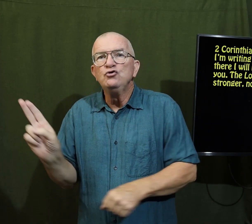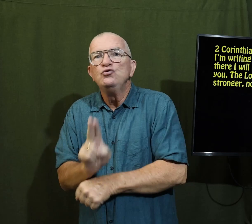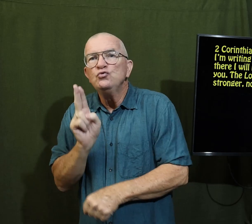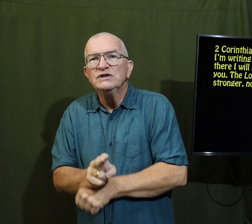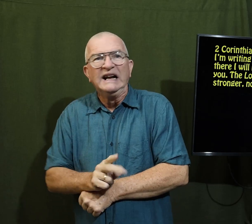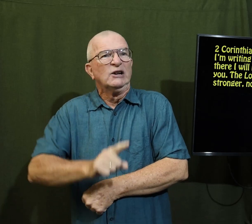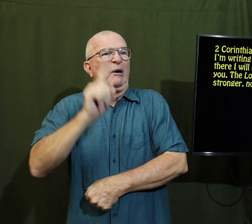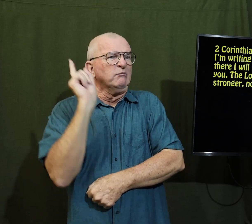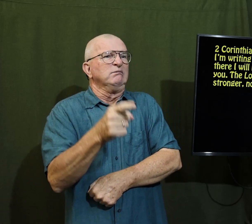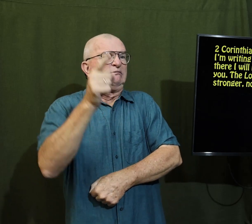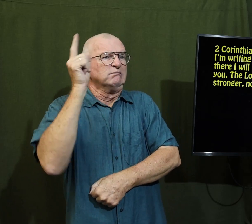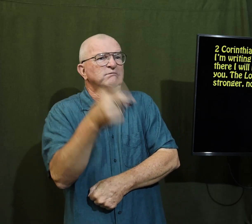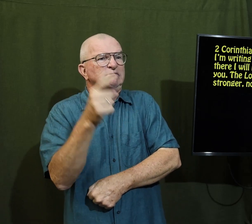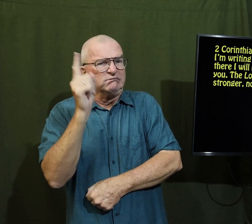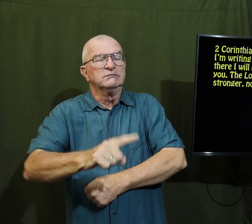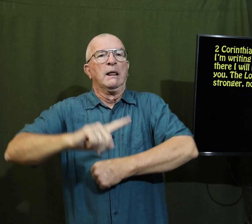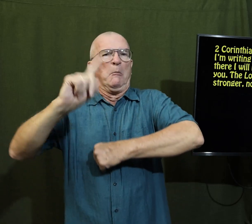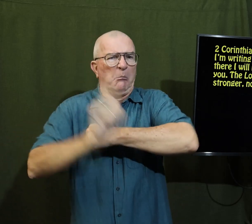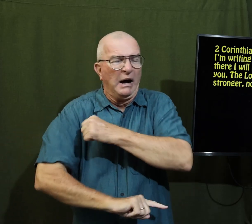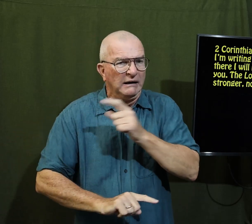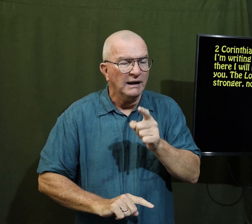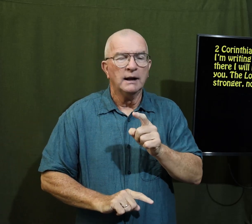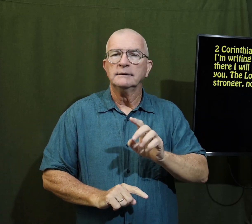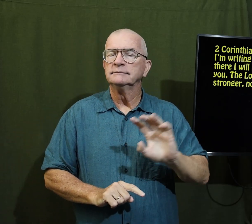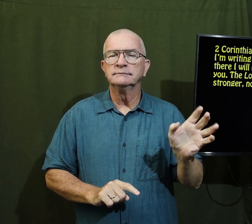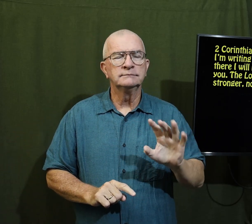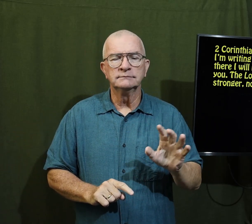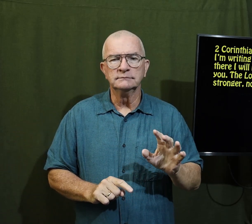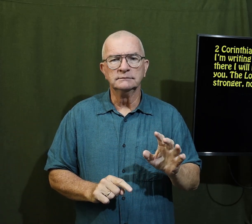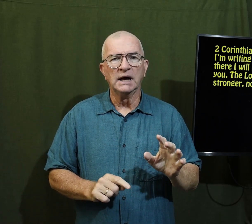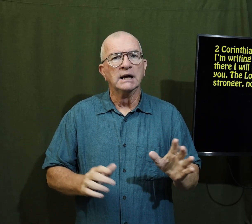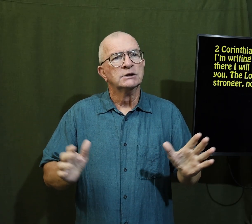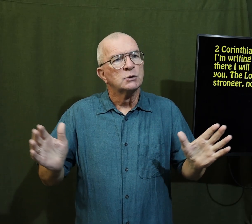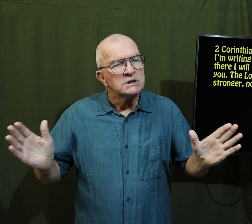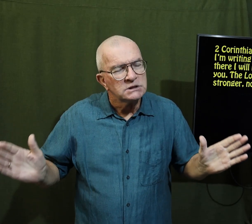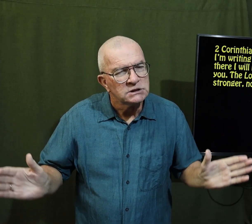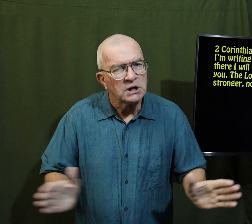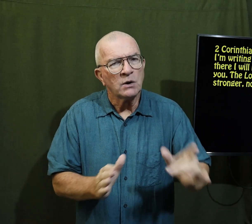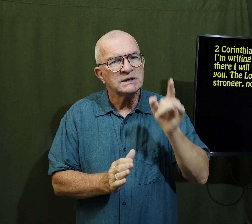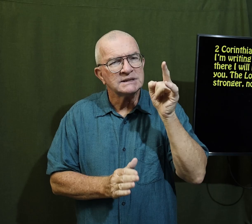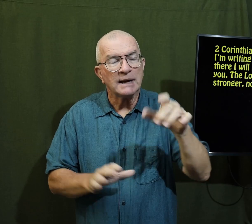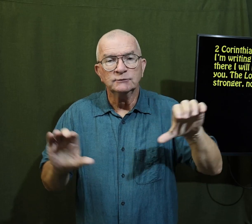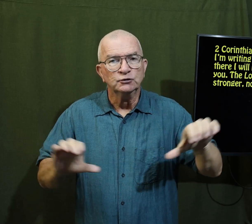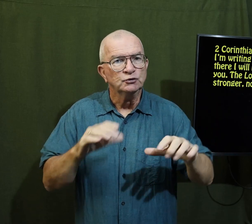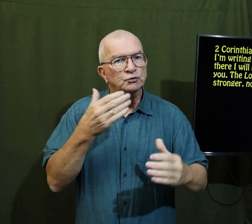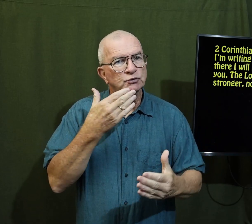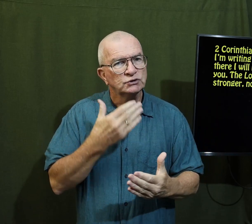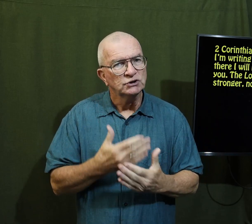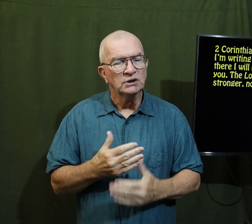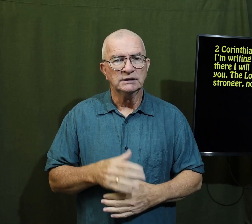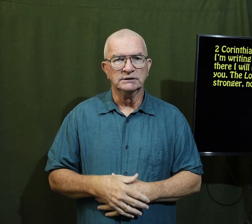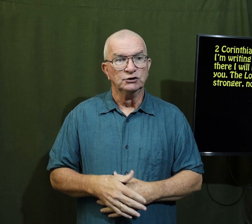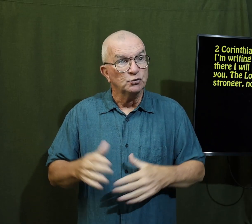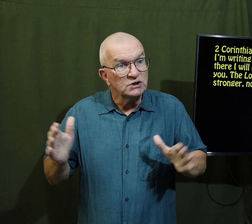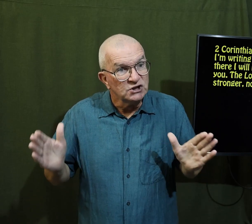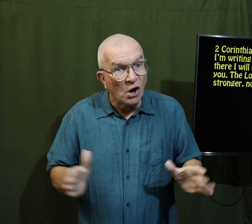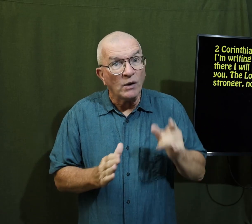he didn't want to use that authority to rebuke to punish the people he wanted to encourage them to do